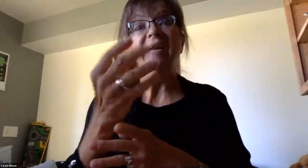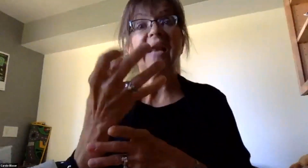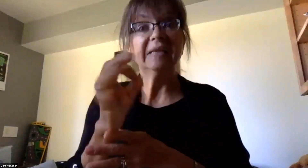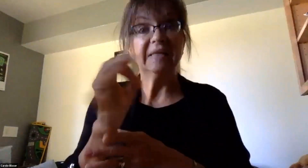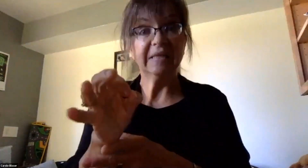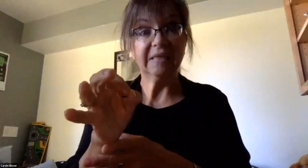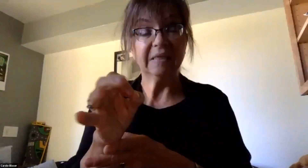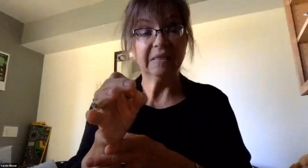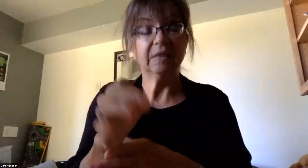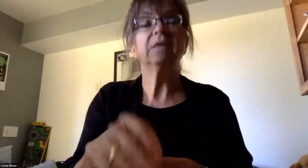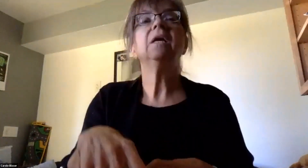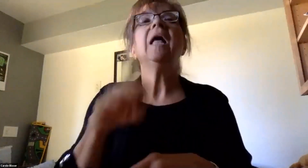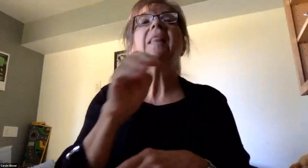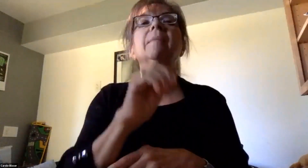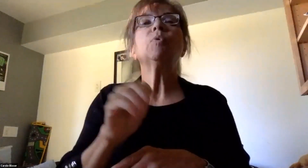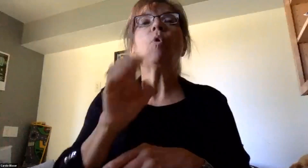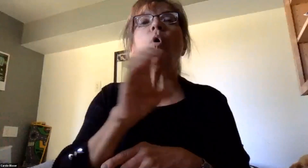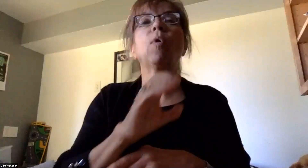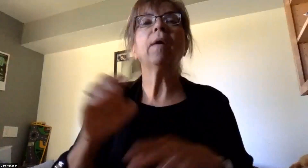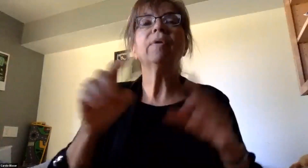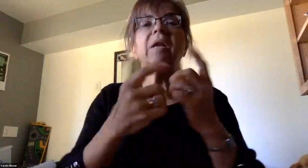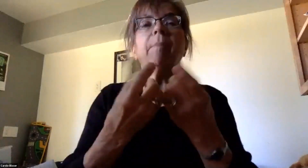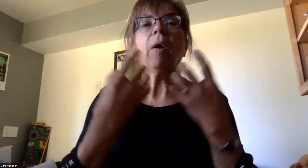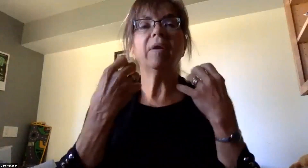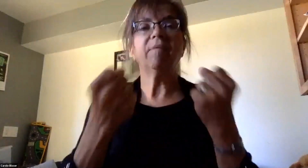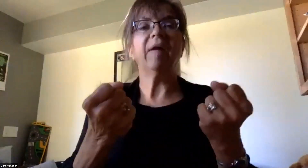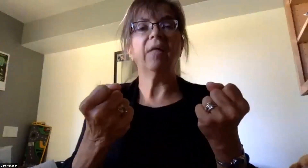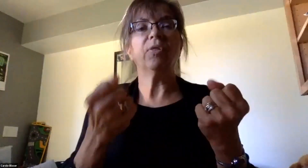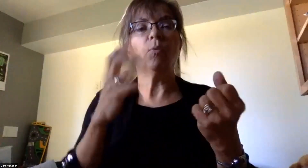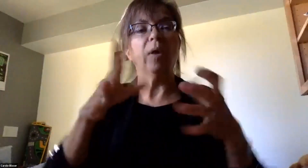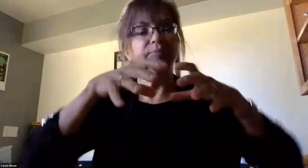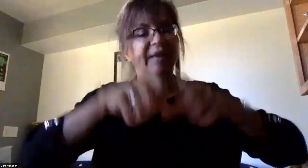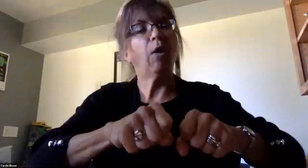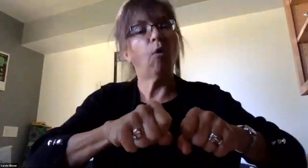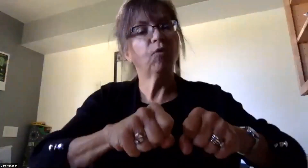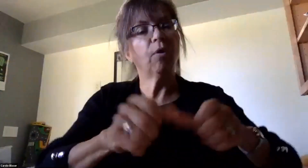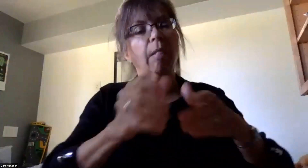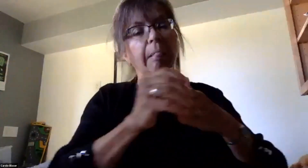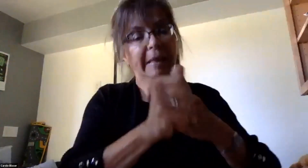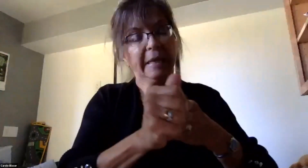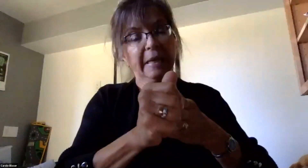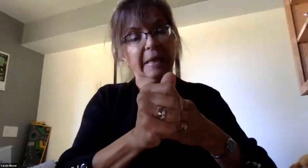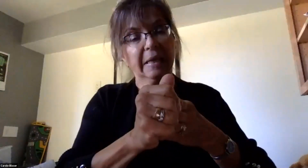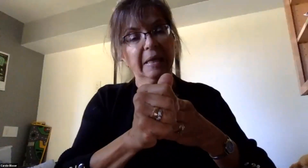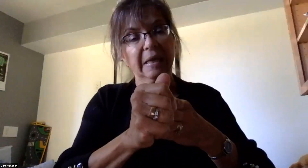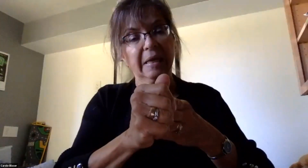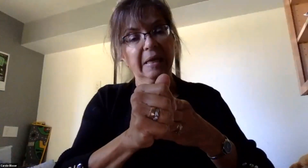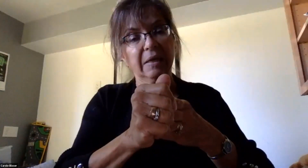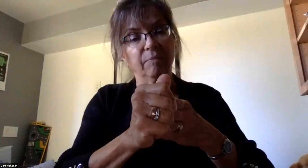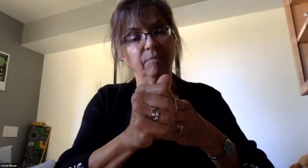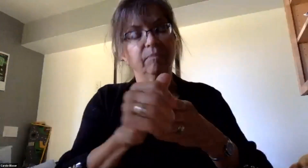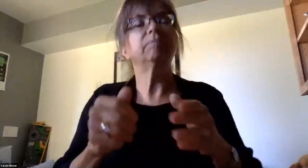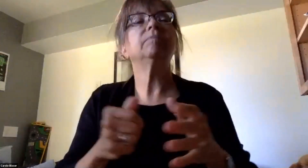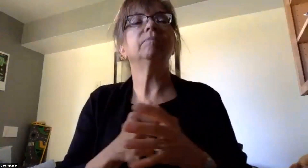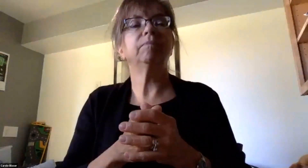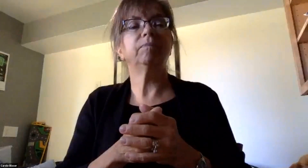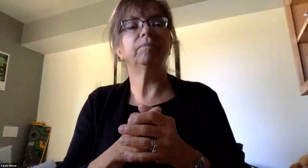the Monroe County Department of Health will take the lead on the school district's response to a positive test.